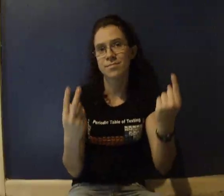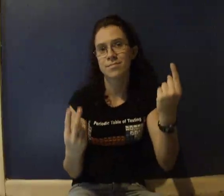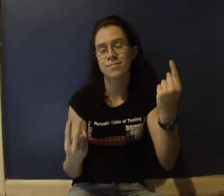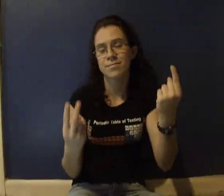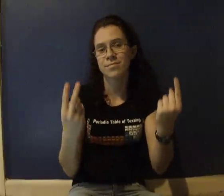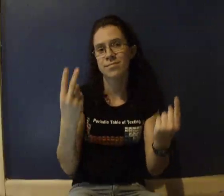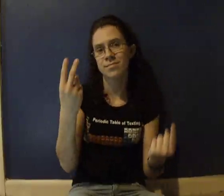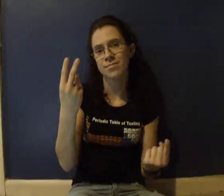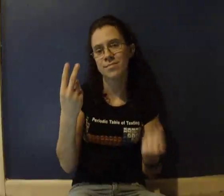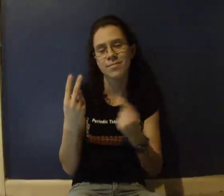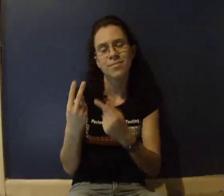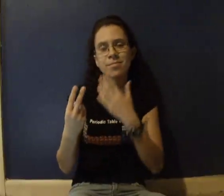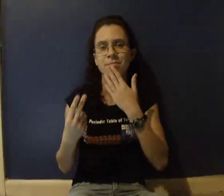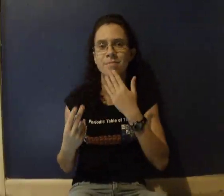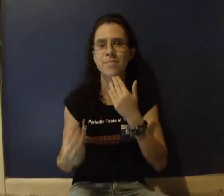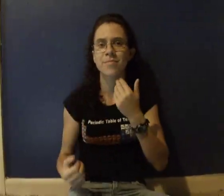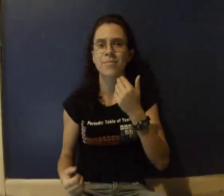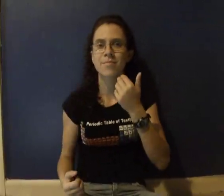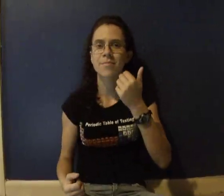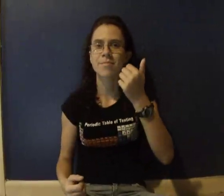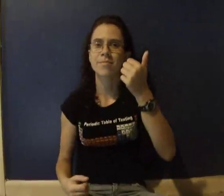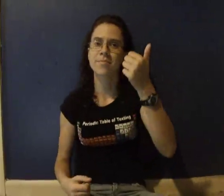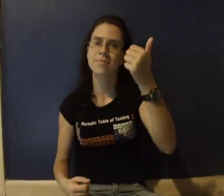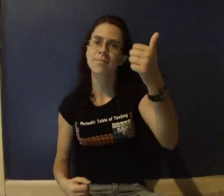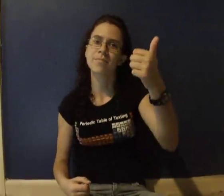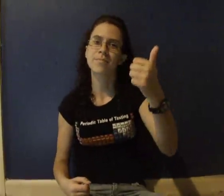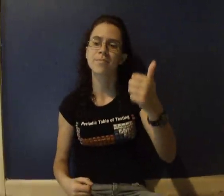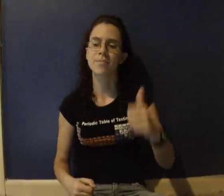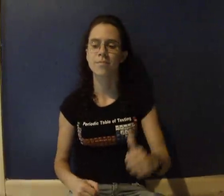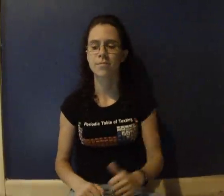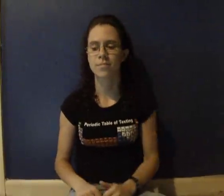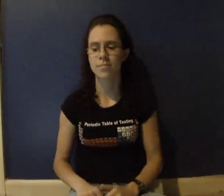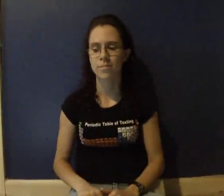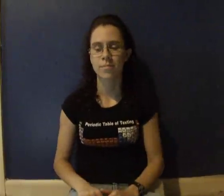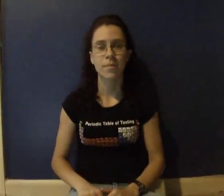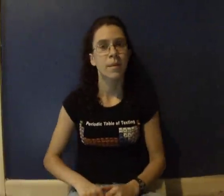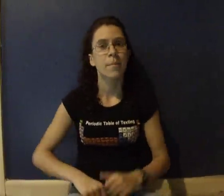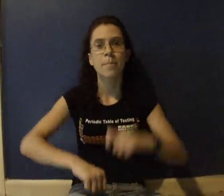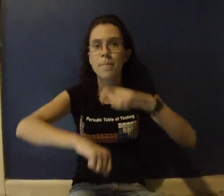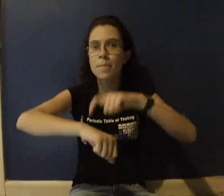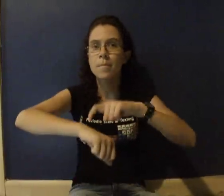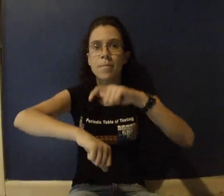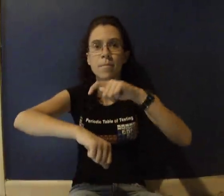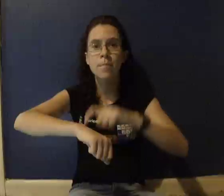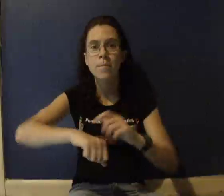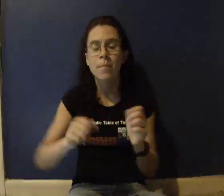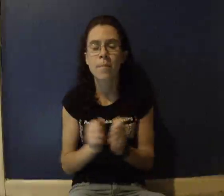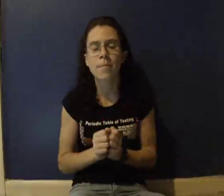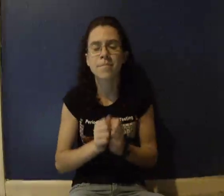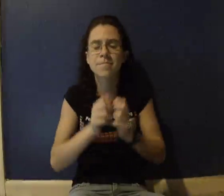It's better than one That I